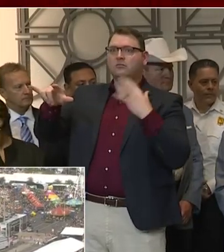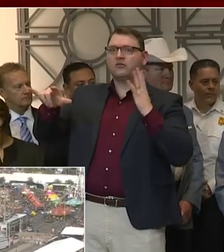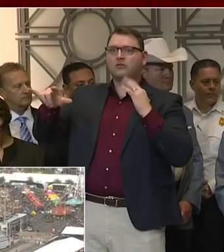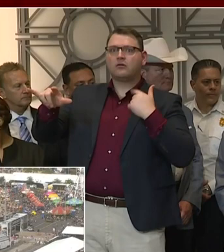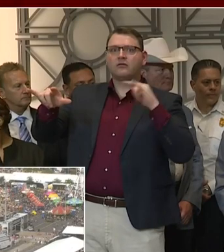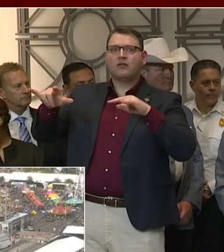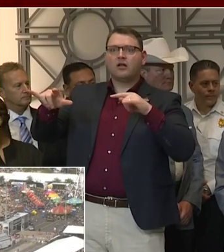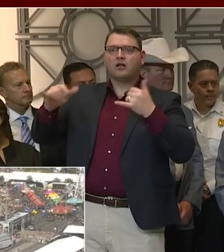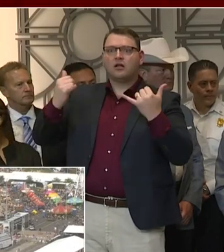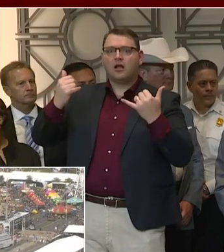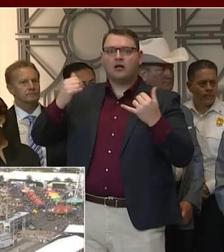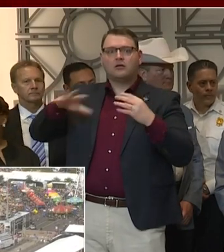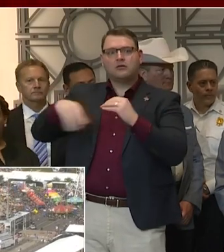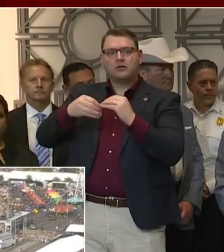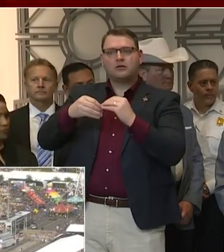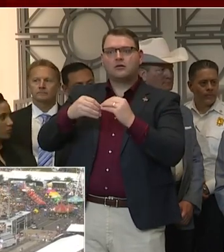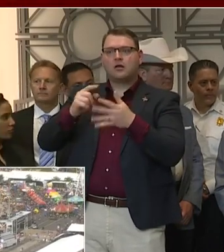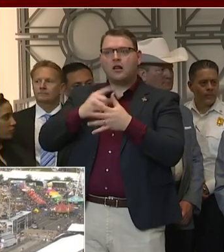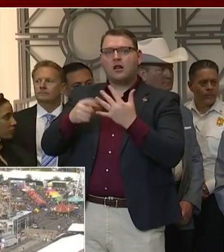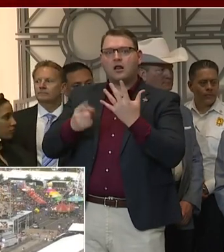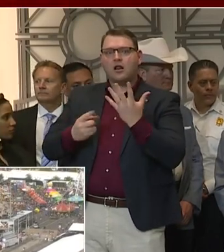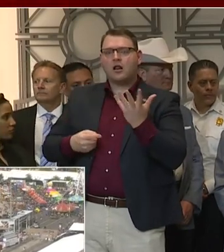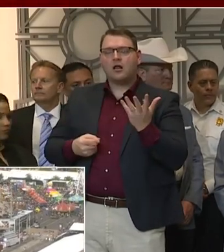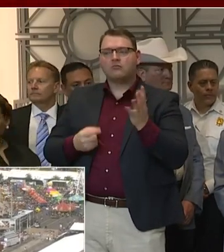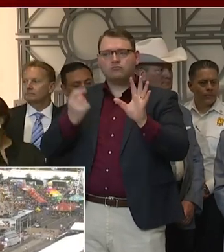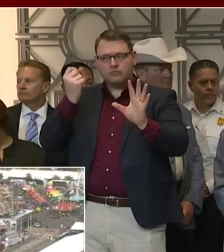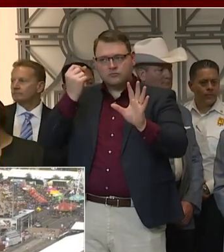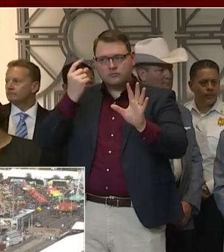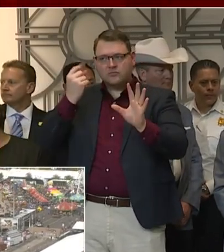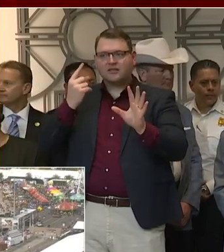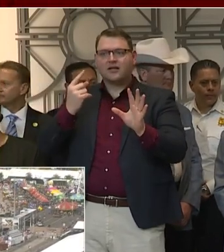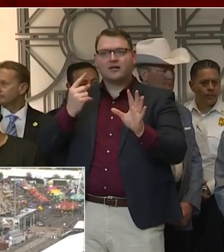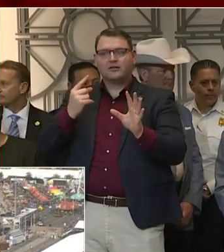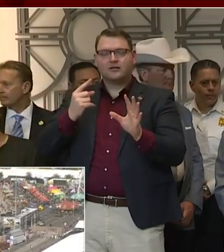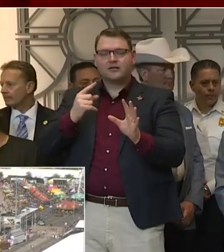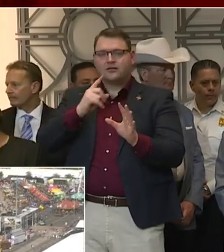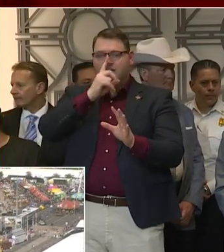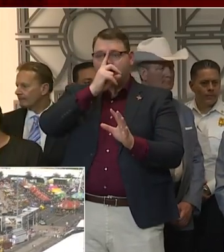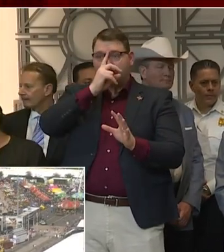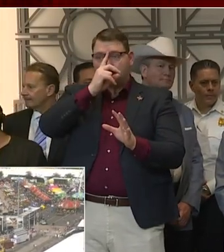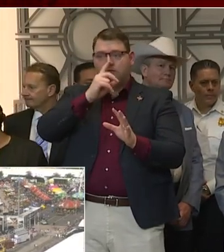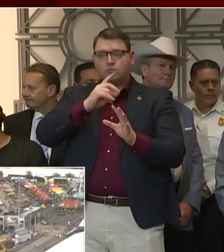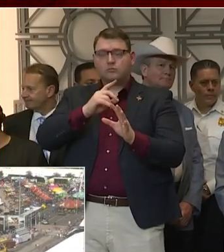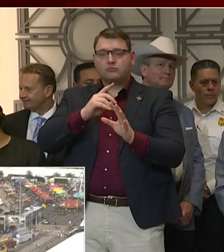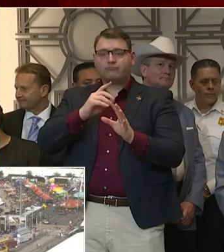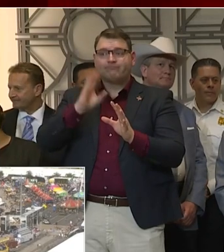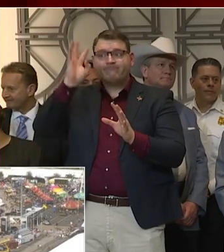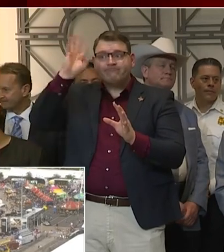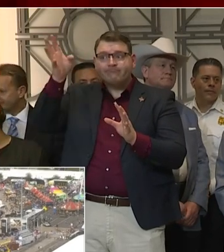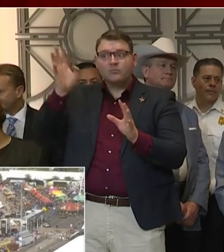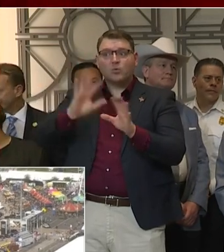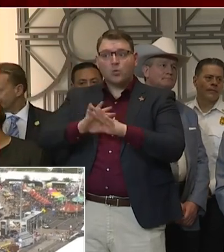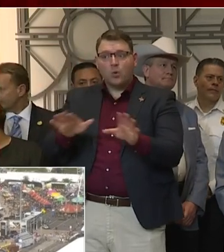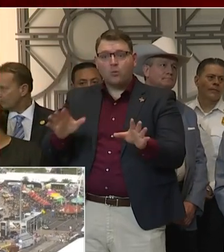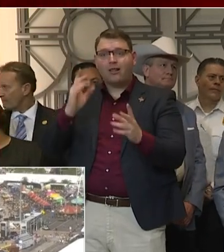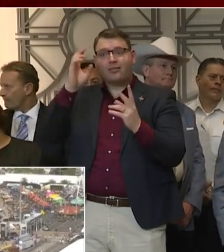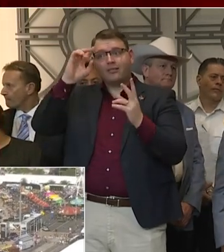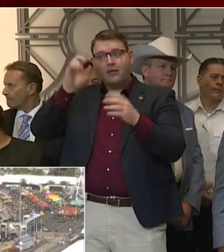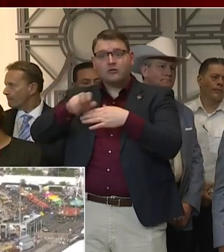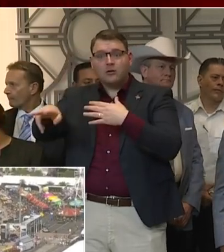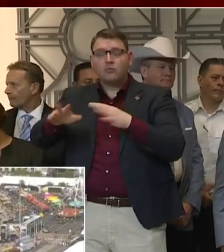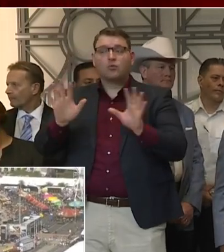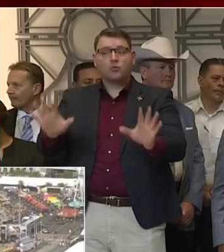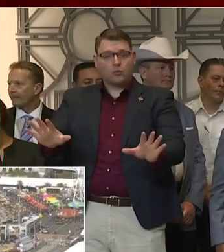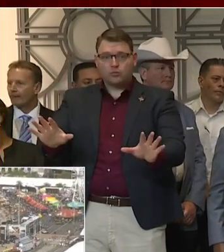to add in information. So as the judge mentioned, one, there was symptoms before the flight